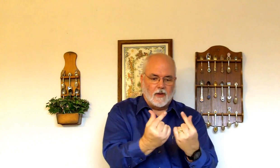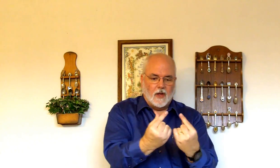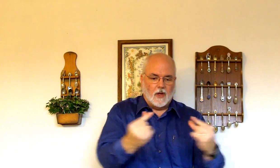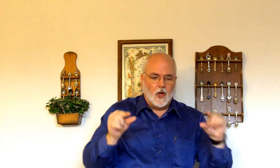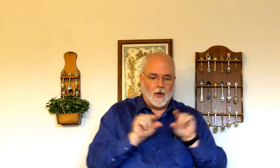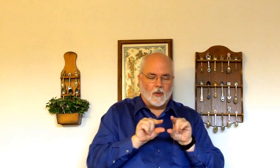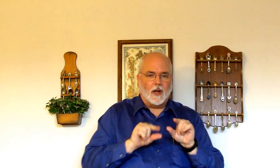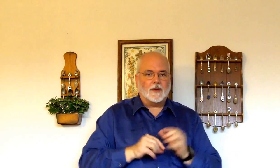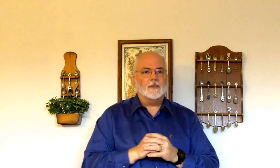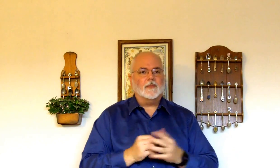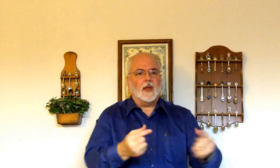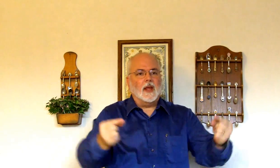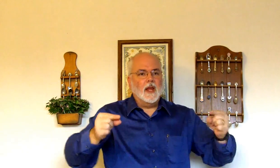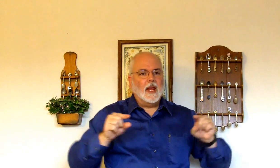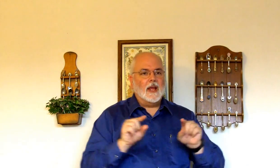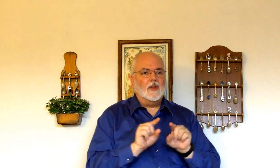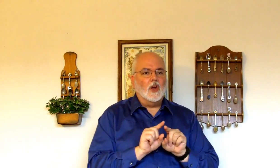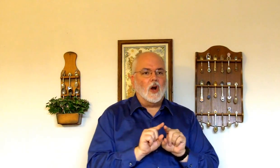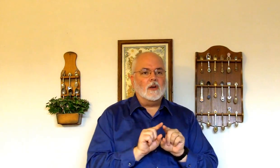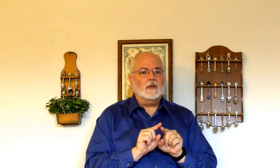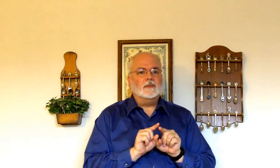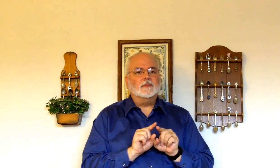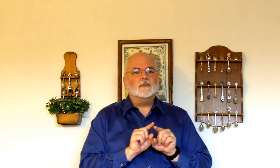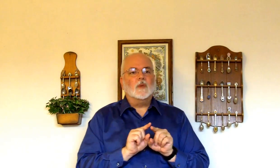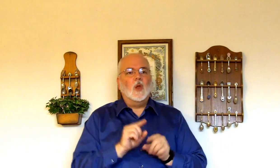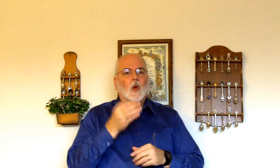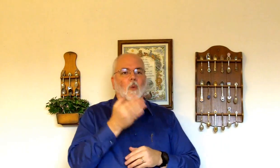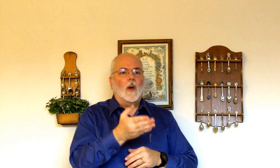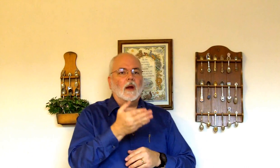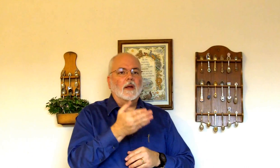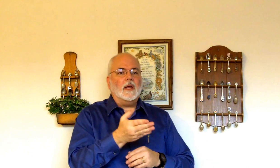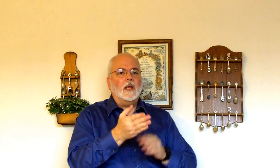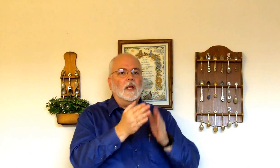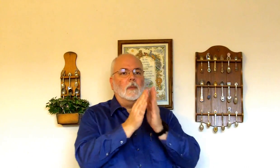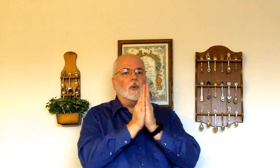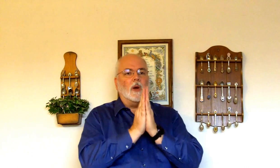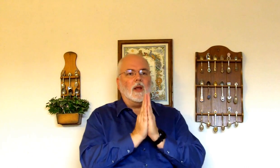going around. Okay. In the garden where he prayed,